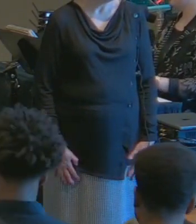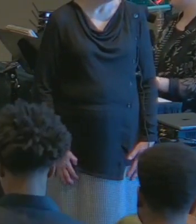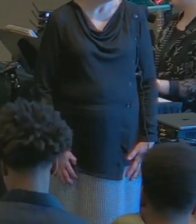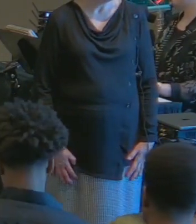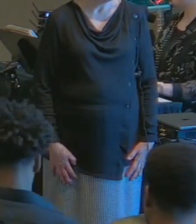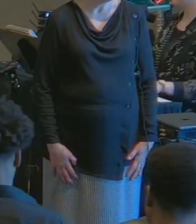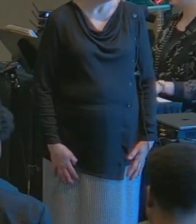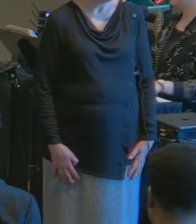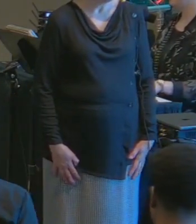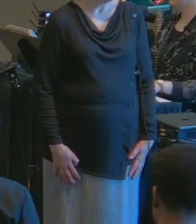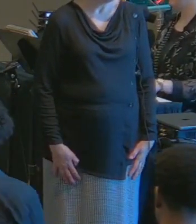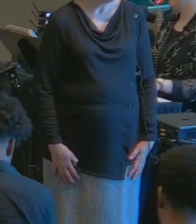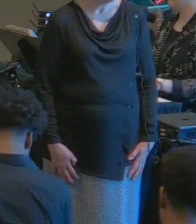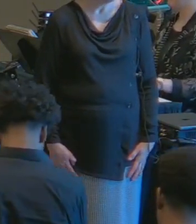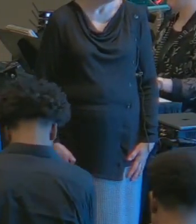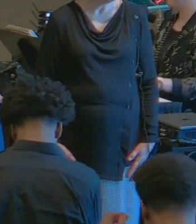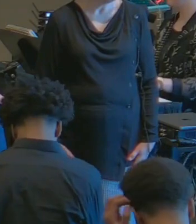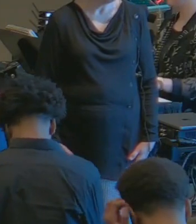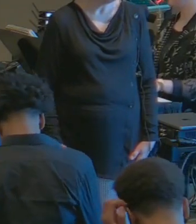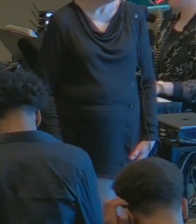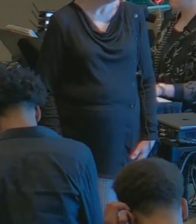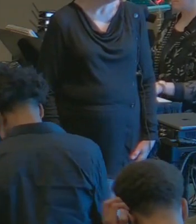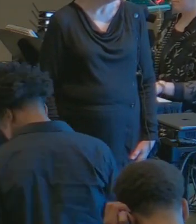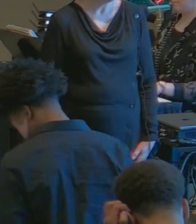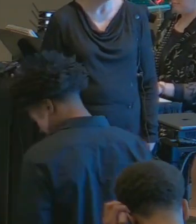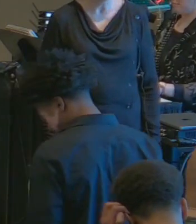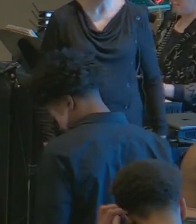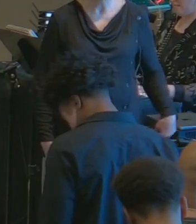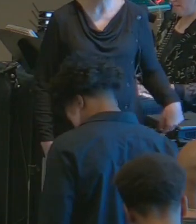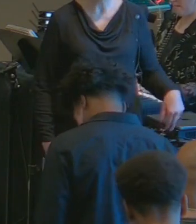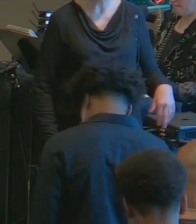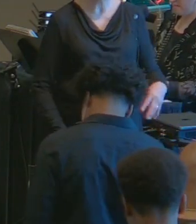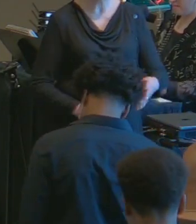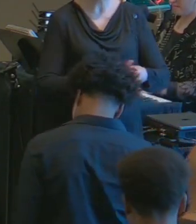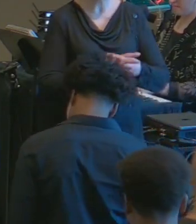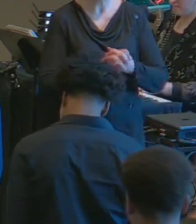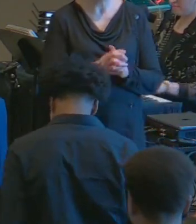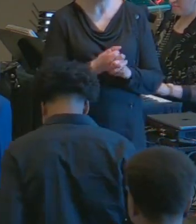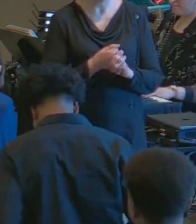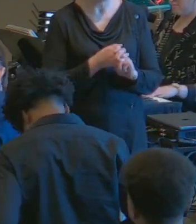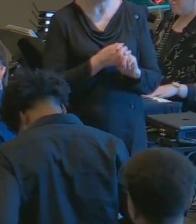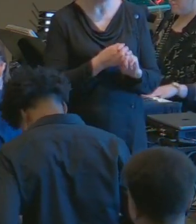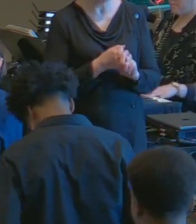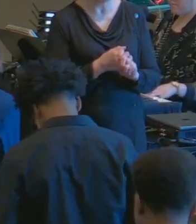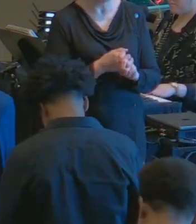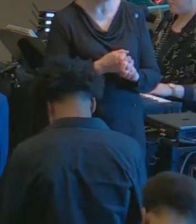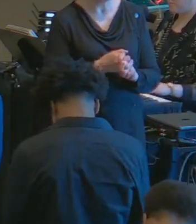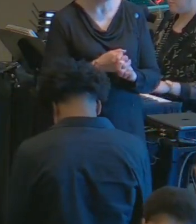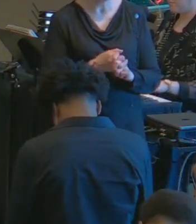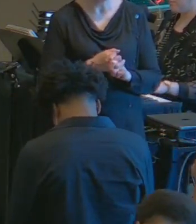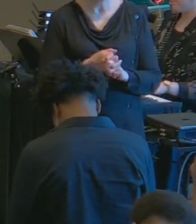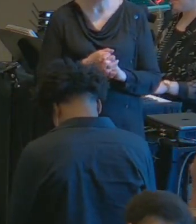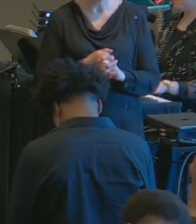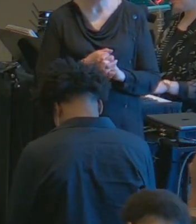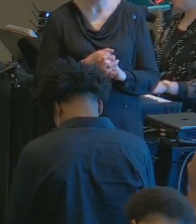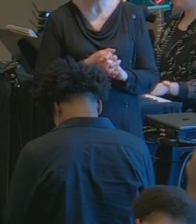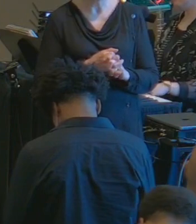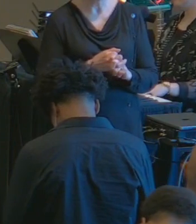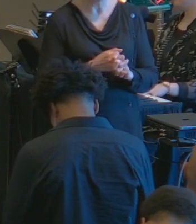some received what they needed but not everyone some he simply softened the ground